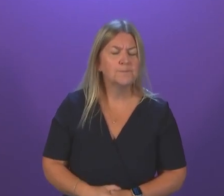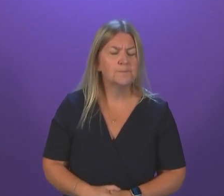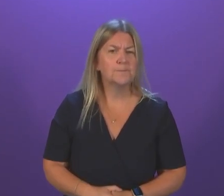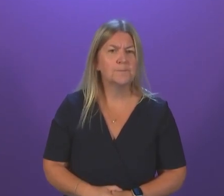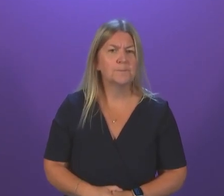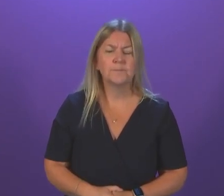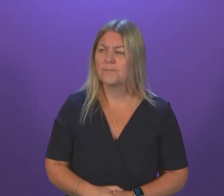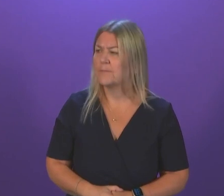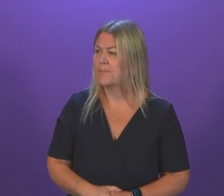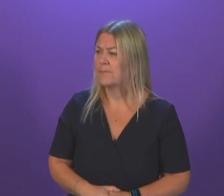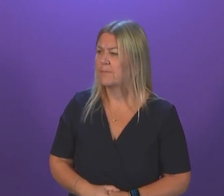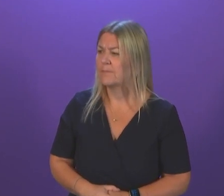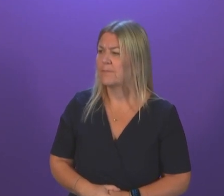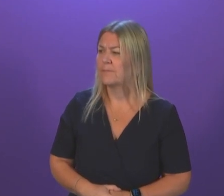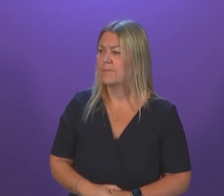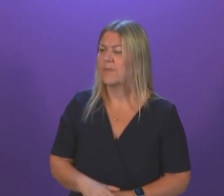Finlay Carson.